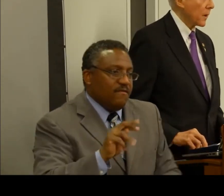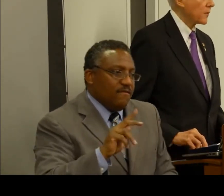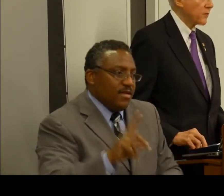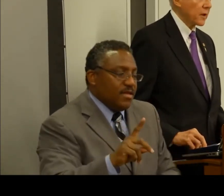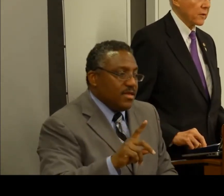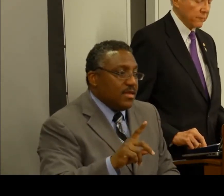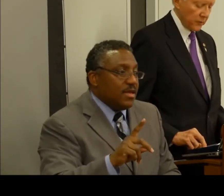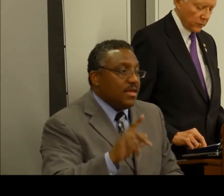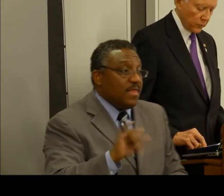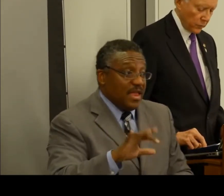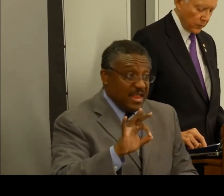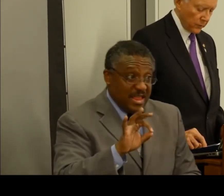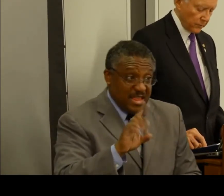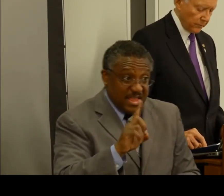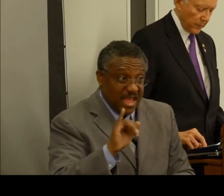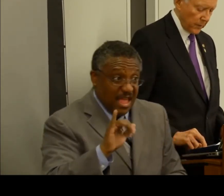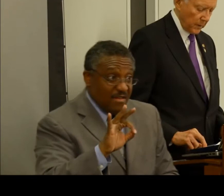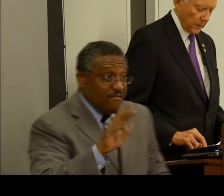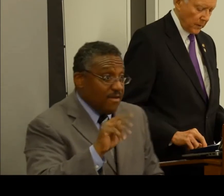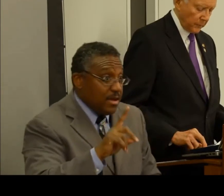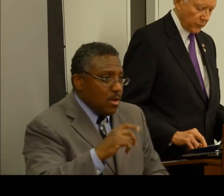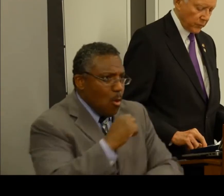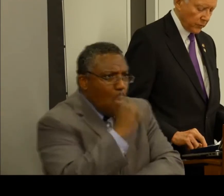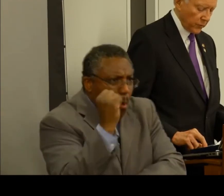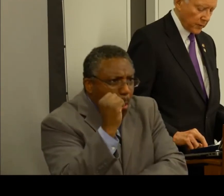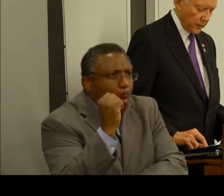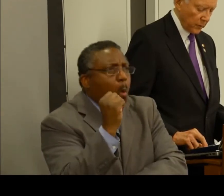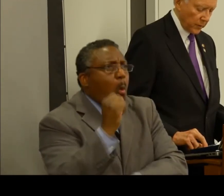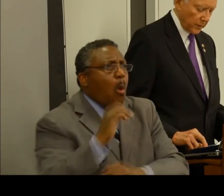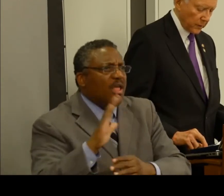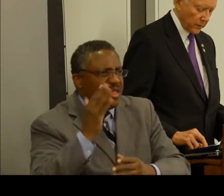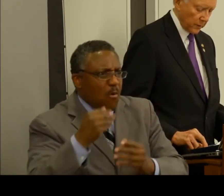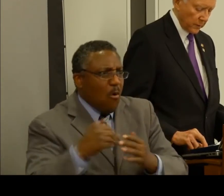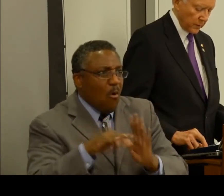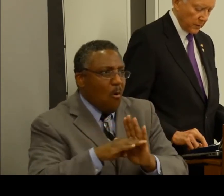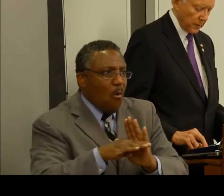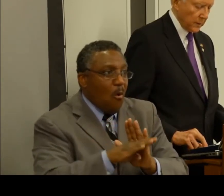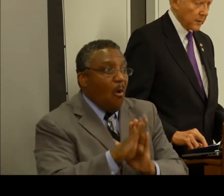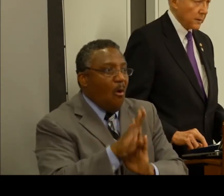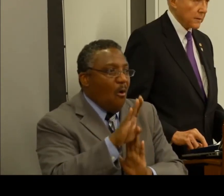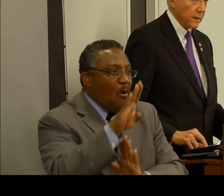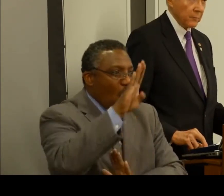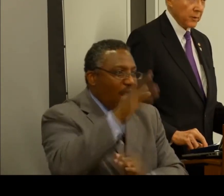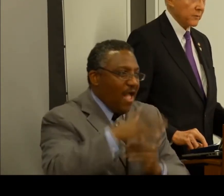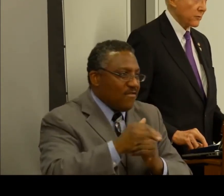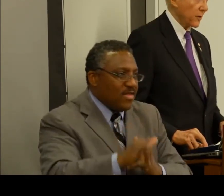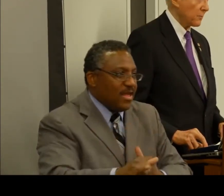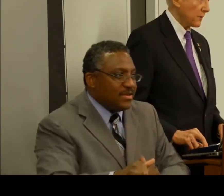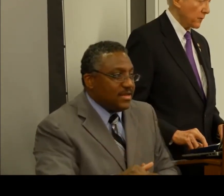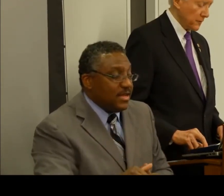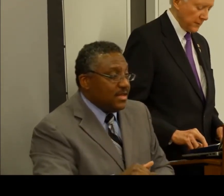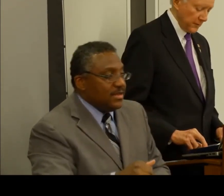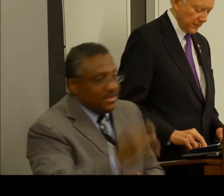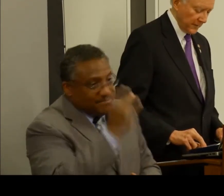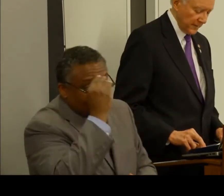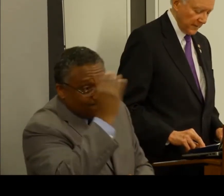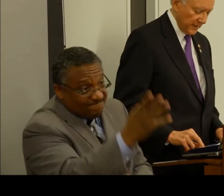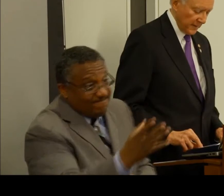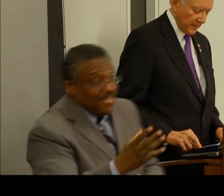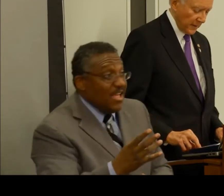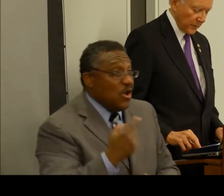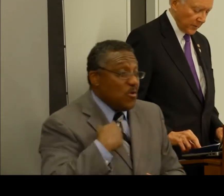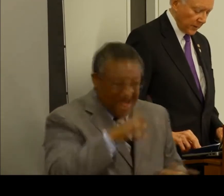on a steadier fiscal course. I'm sure it's no shock to anyone here to learn that that pledge has not been fulfilled.